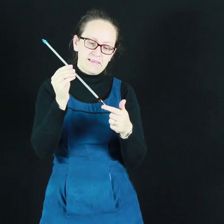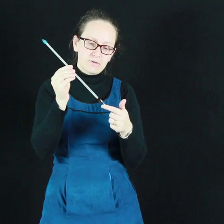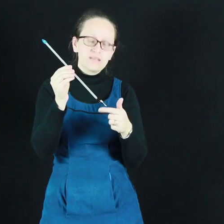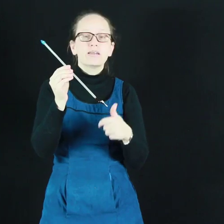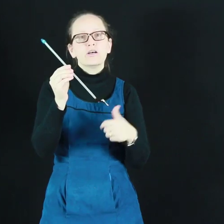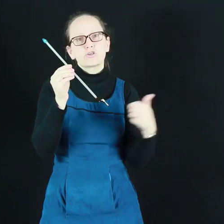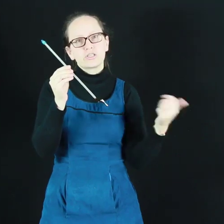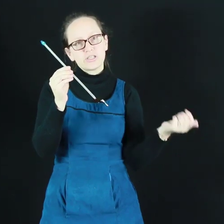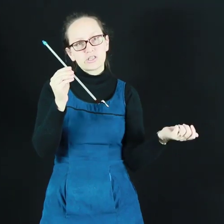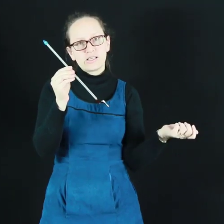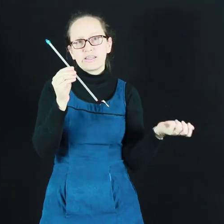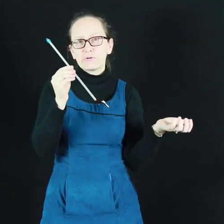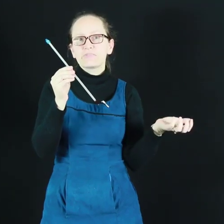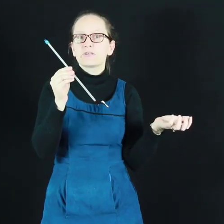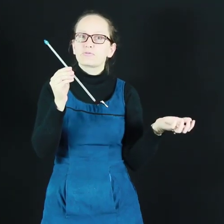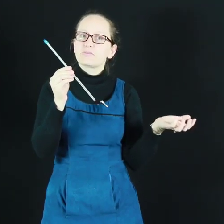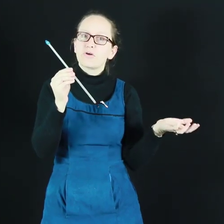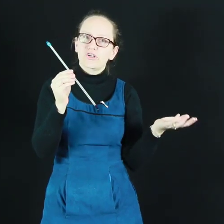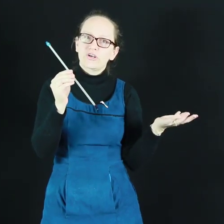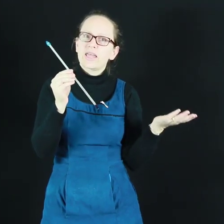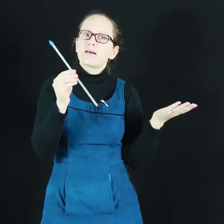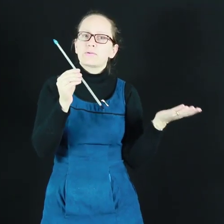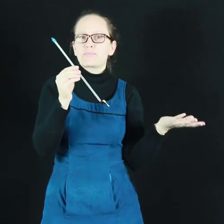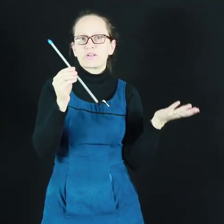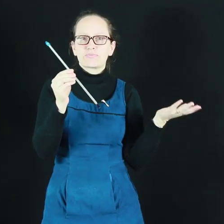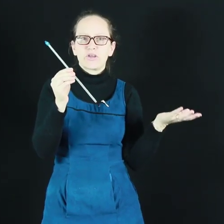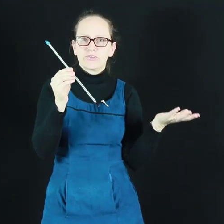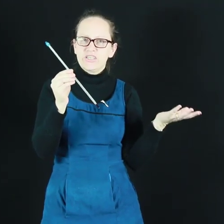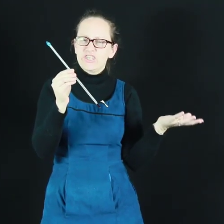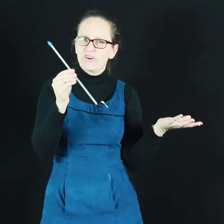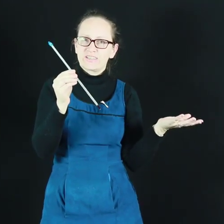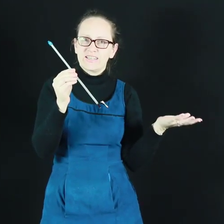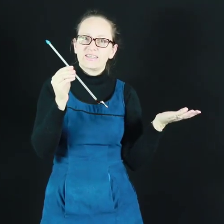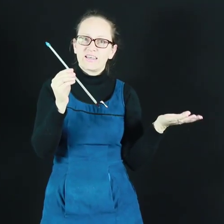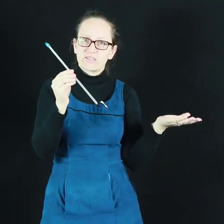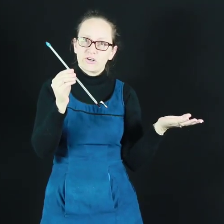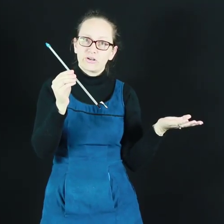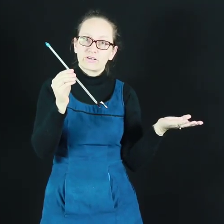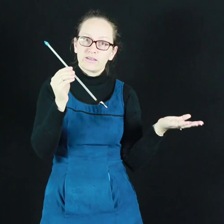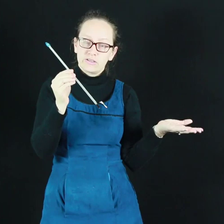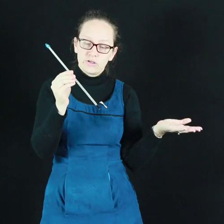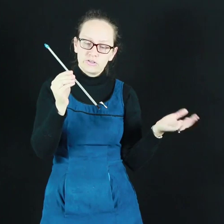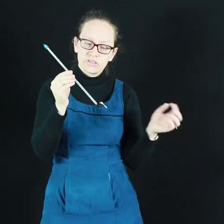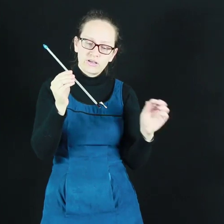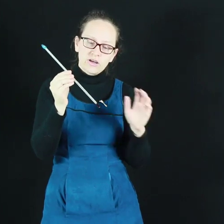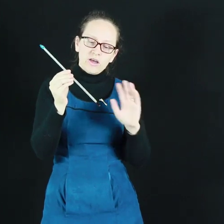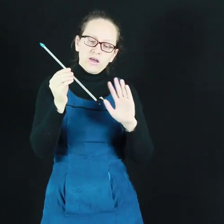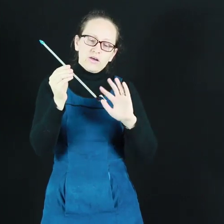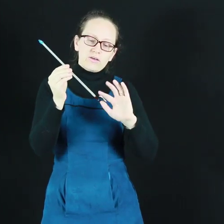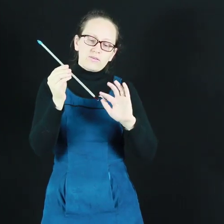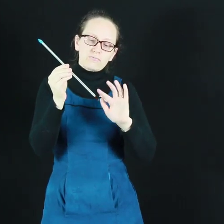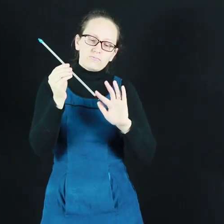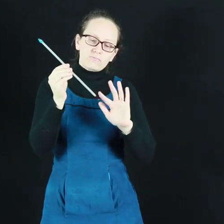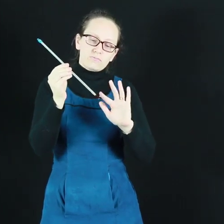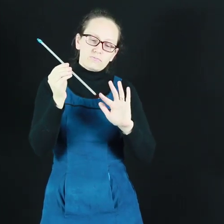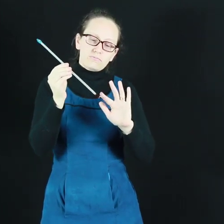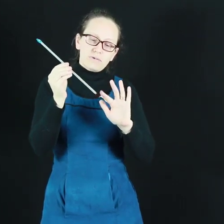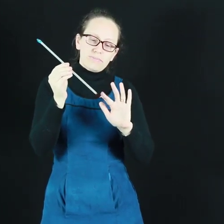liquid. Traditionally they were filled with mercury, but because mercury is toxic that's no longer used. We